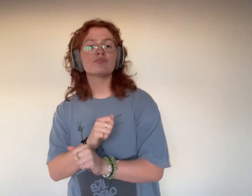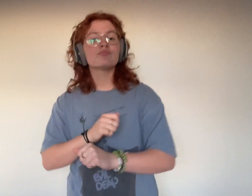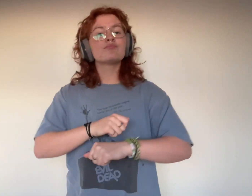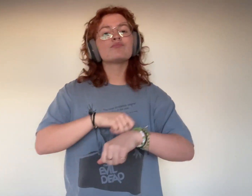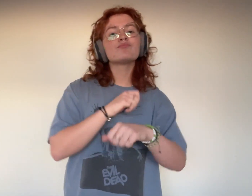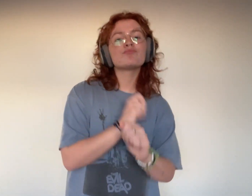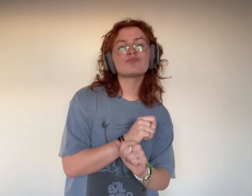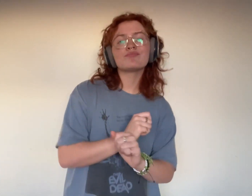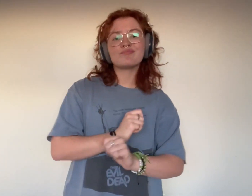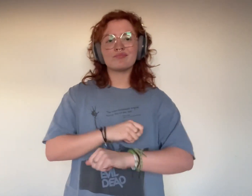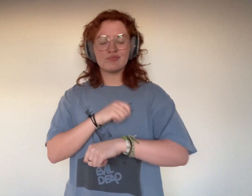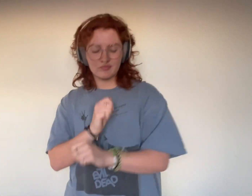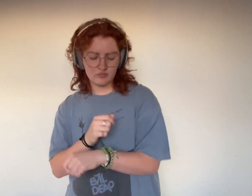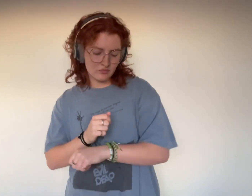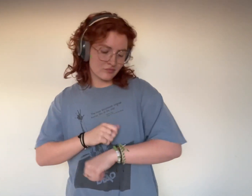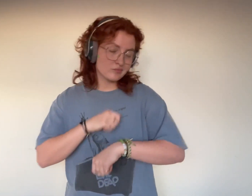me to, and praise